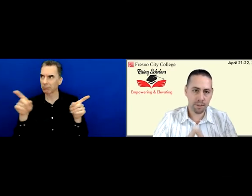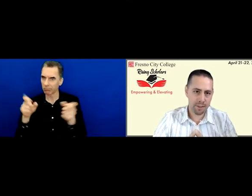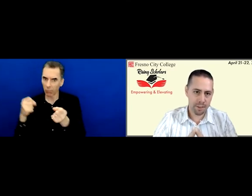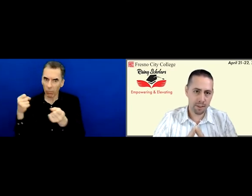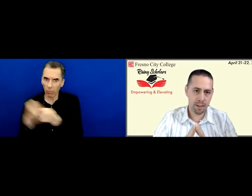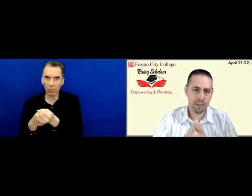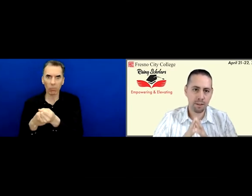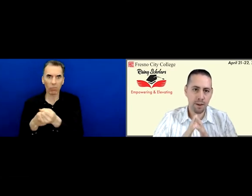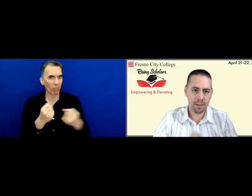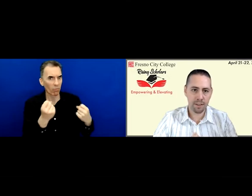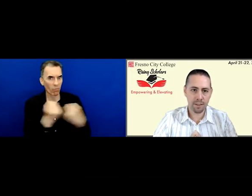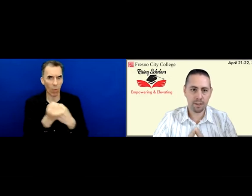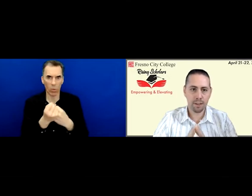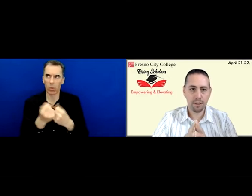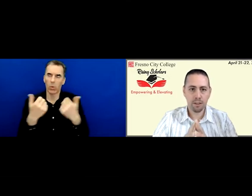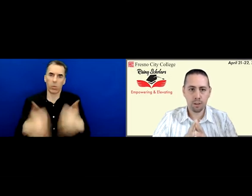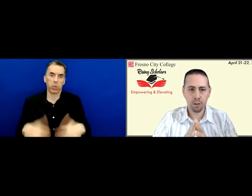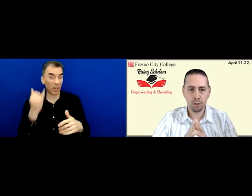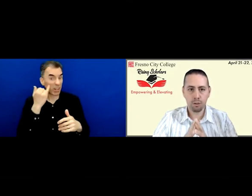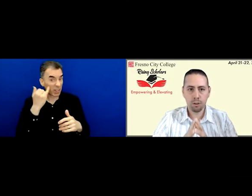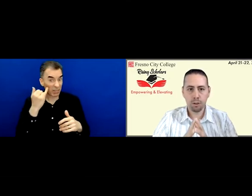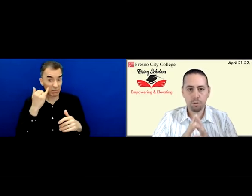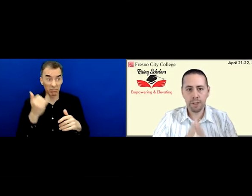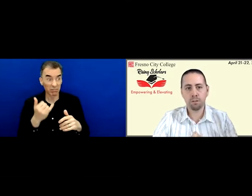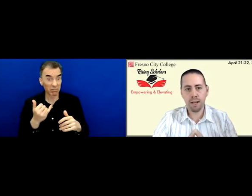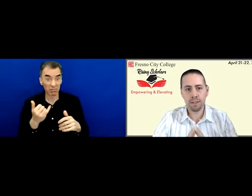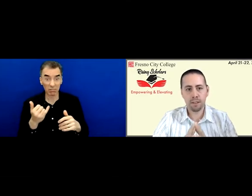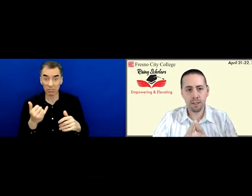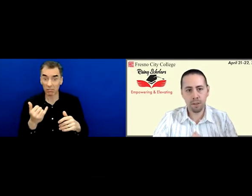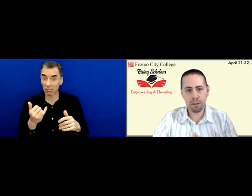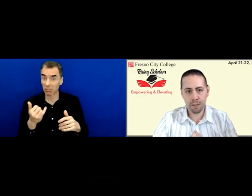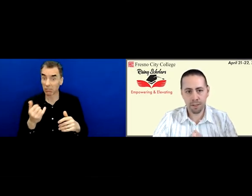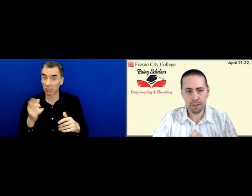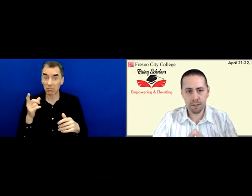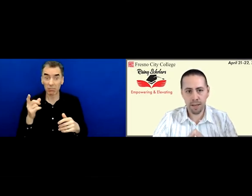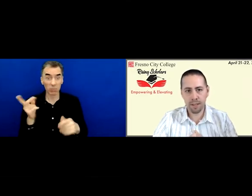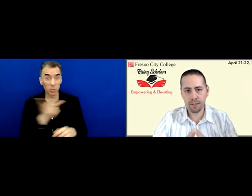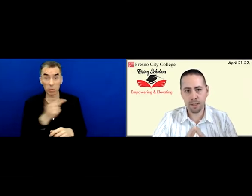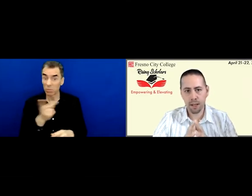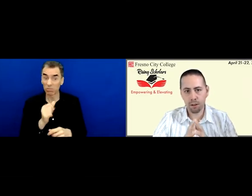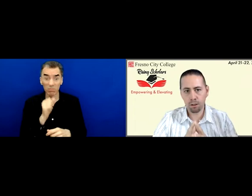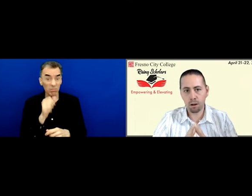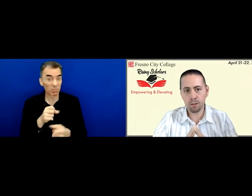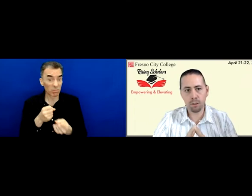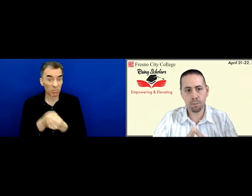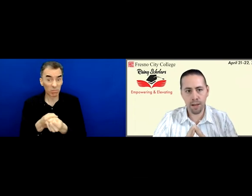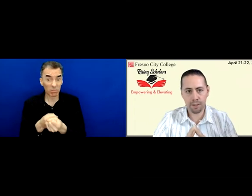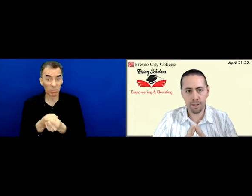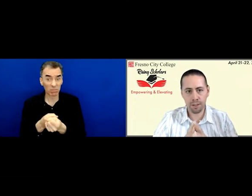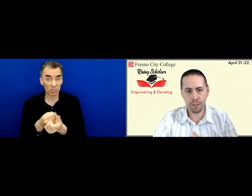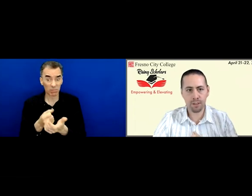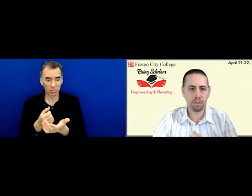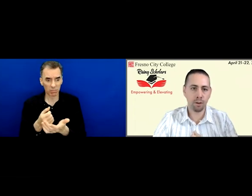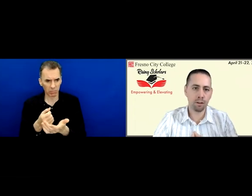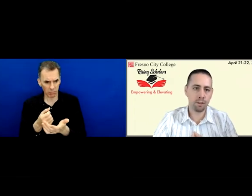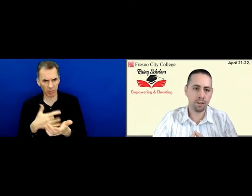advocacy and steadfastness to redress the disparities that our carceral impacted